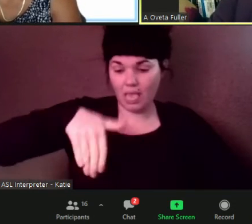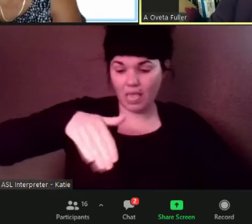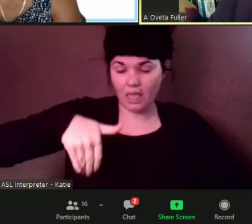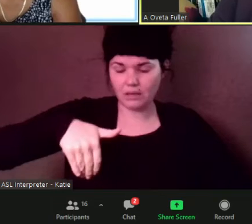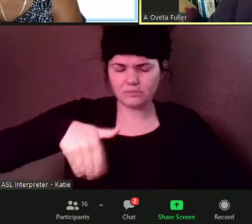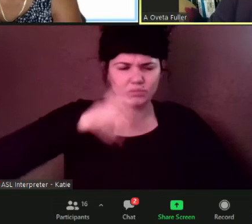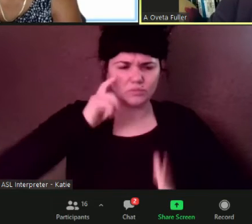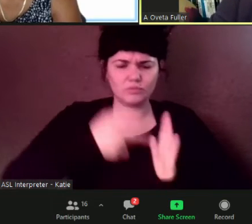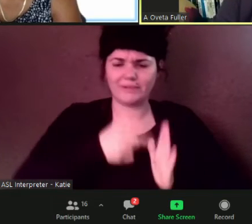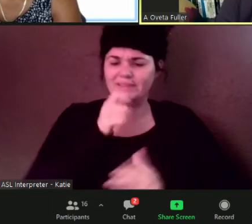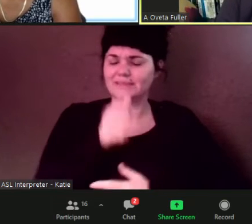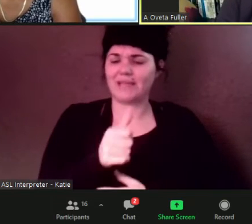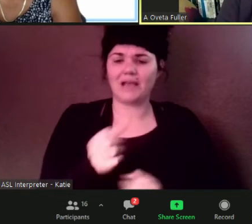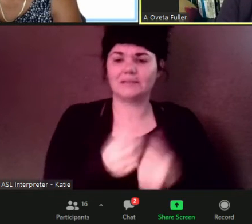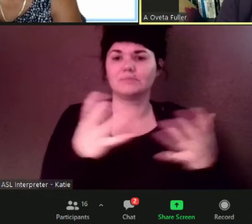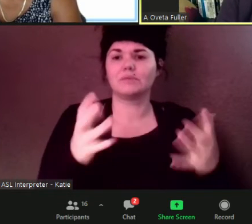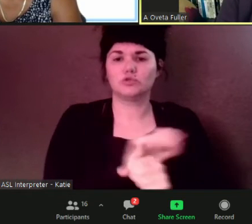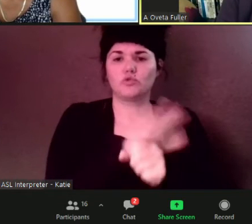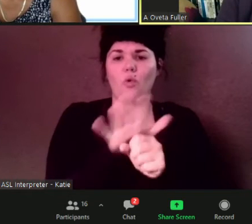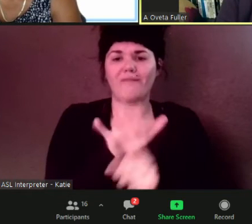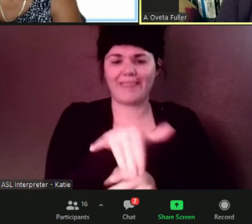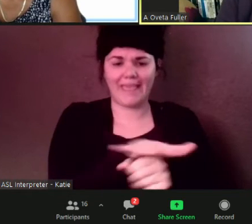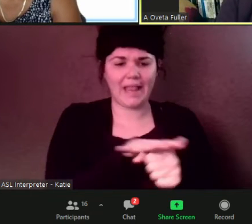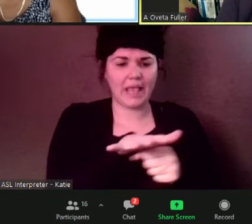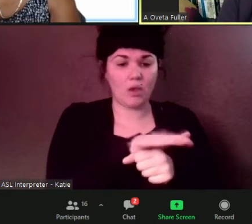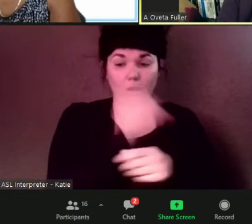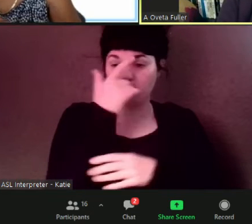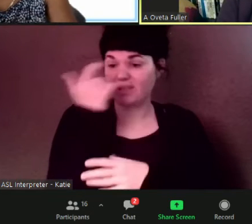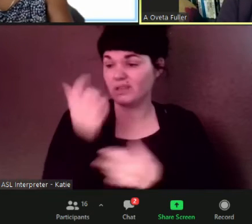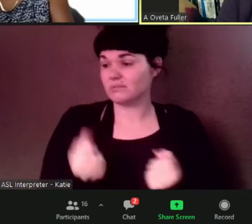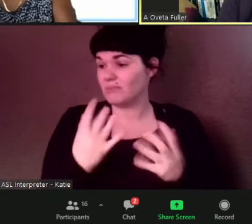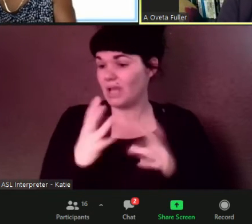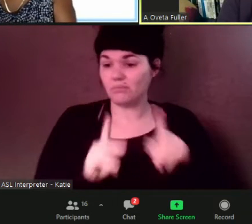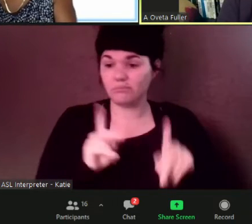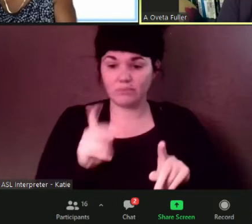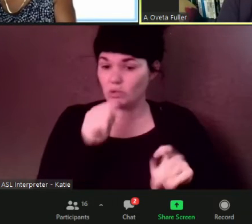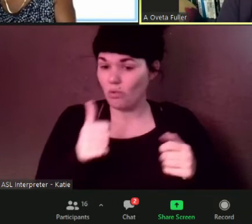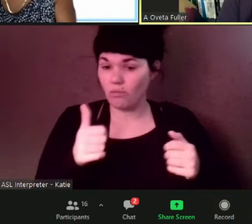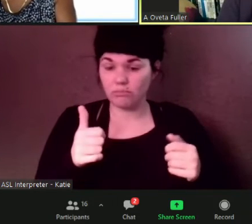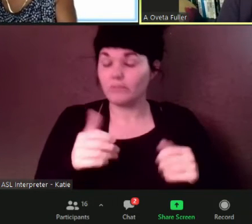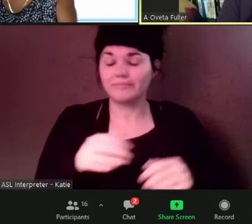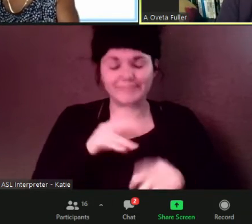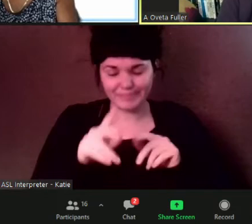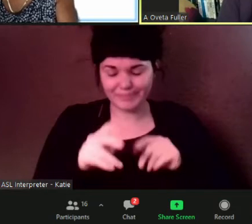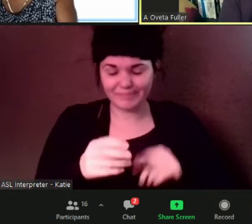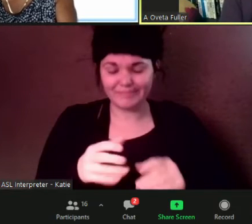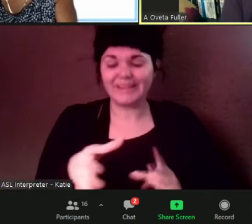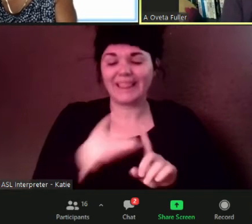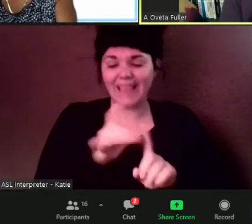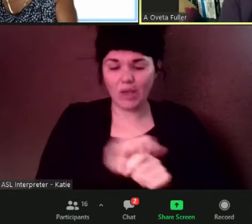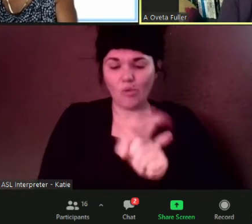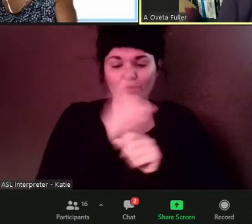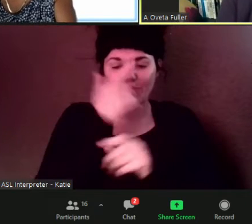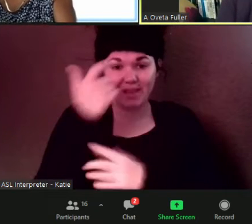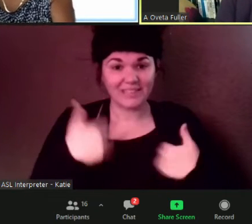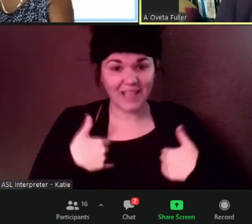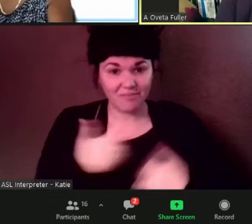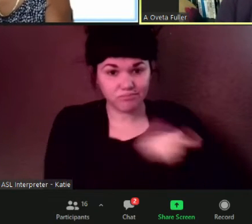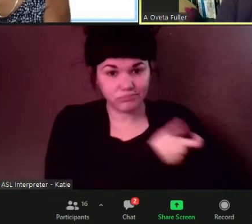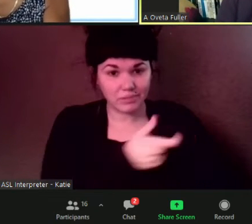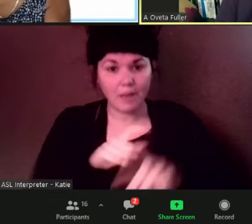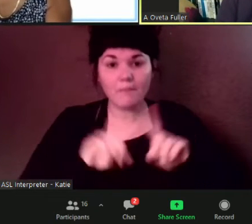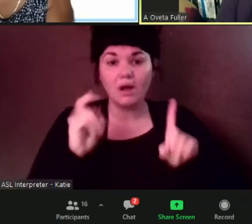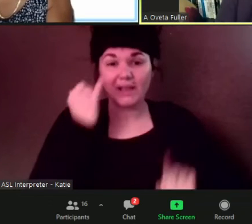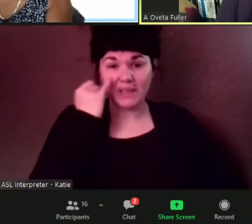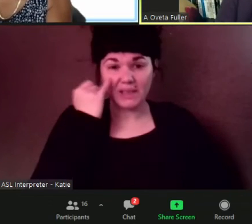but if you're in a place where there's low vaccination so um missouri and i have the numbers in front of me